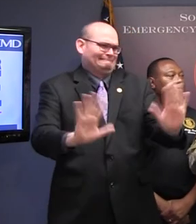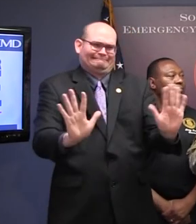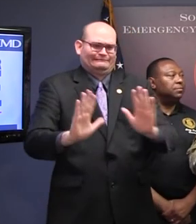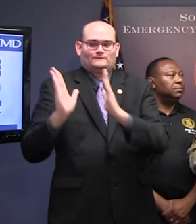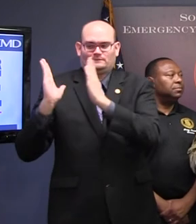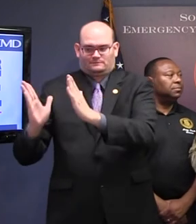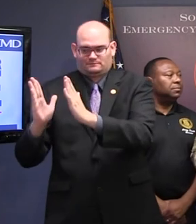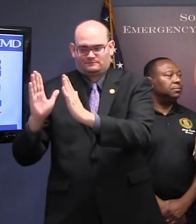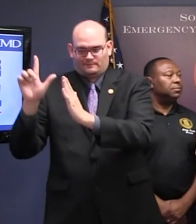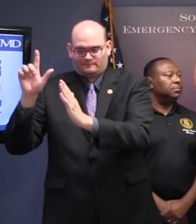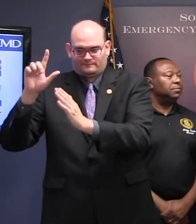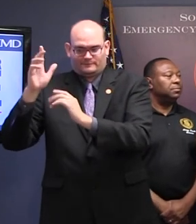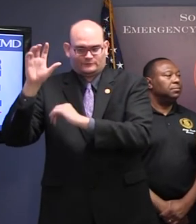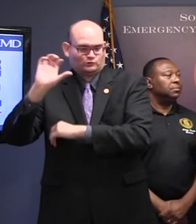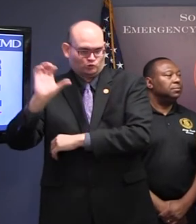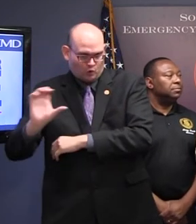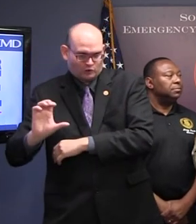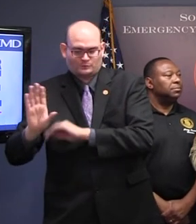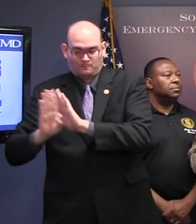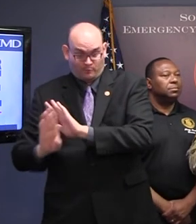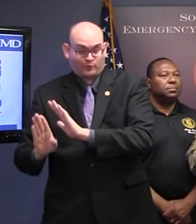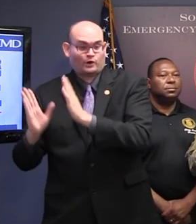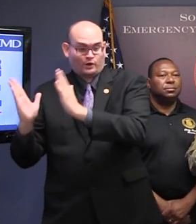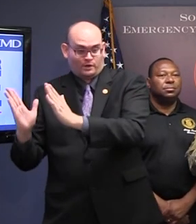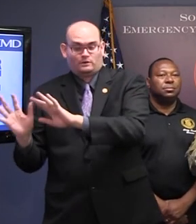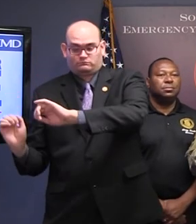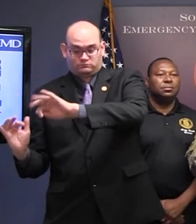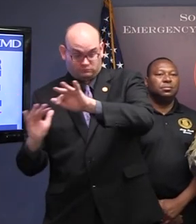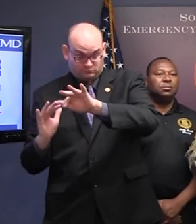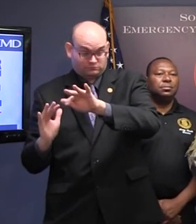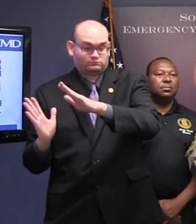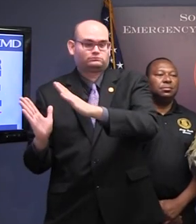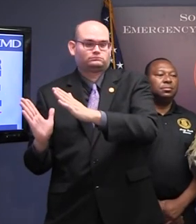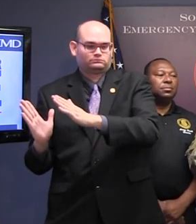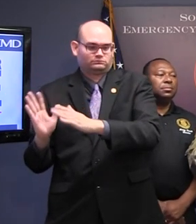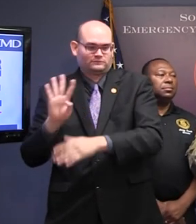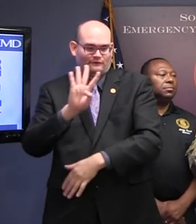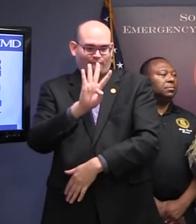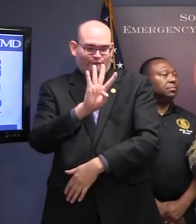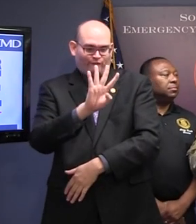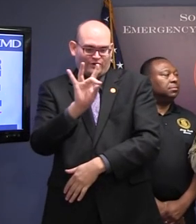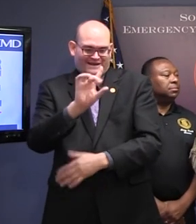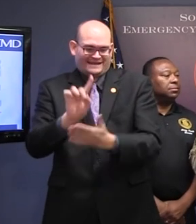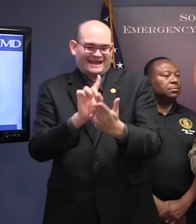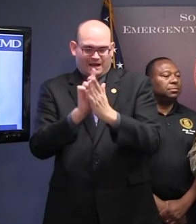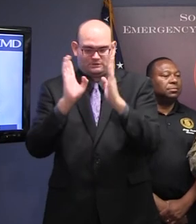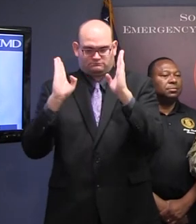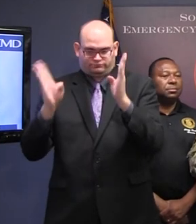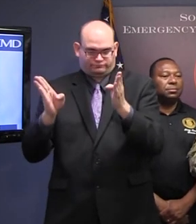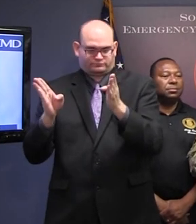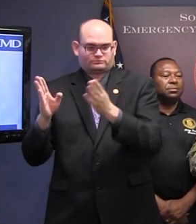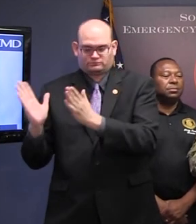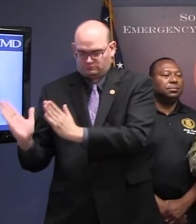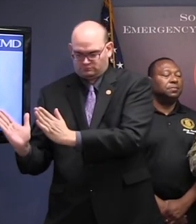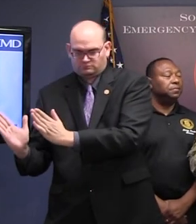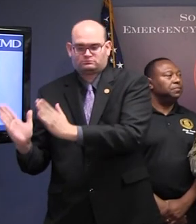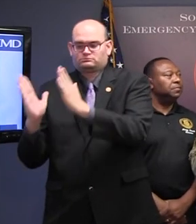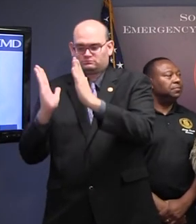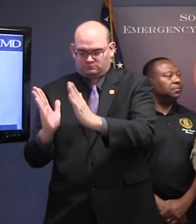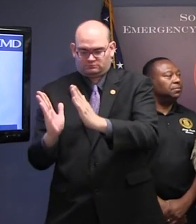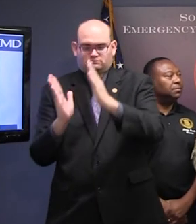what we do is we take the only set of winds and back it up is basically 48 hours, two full daylight periods.